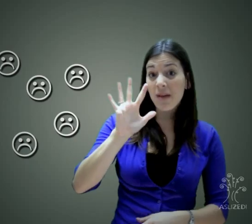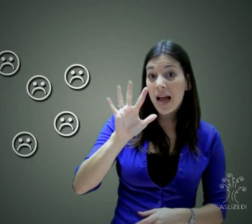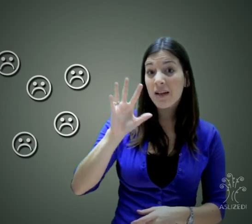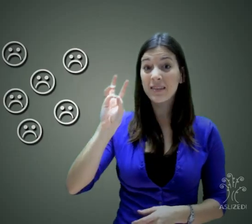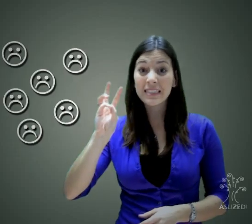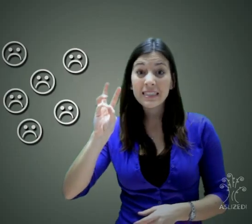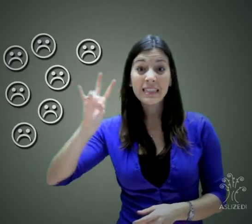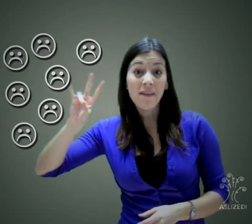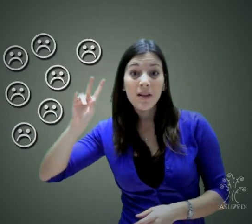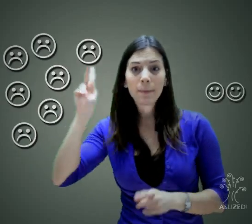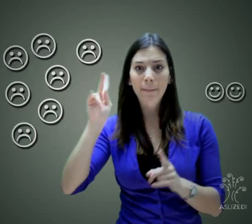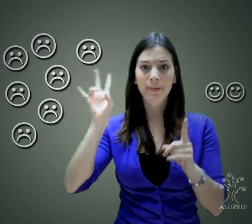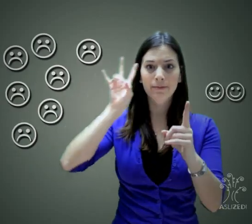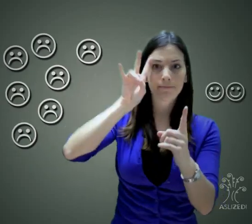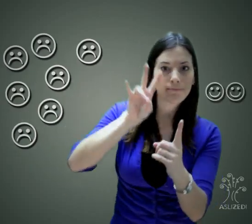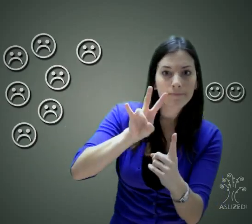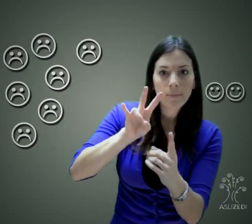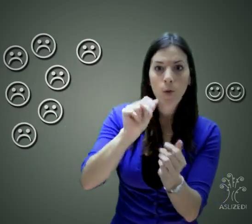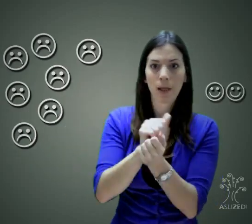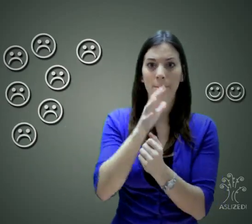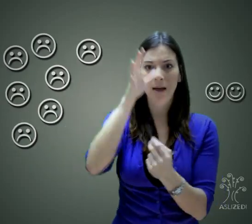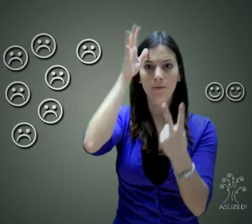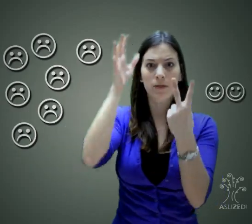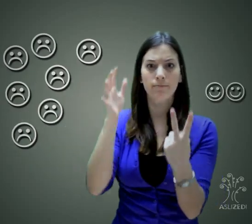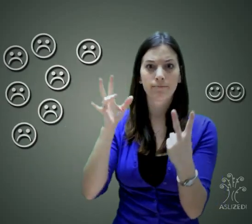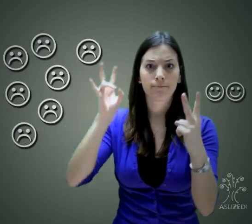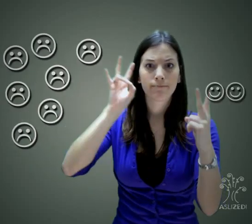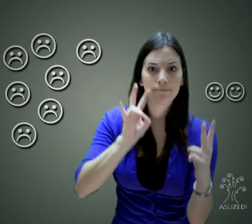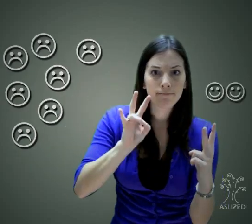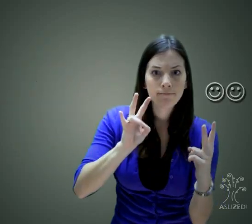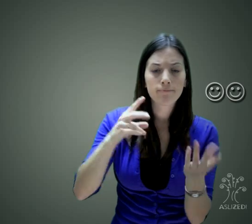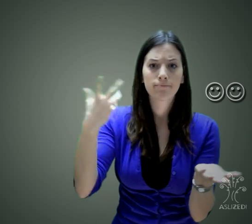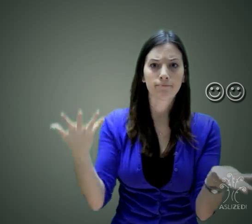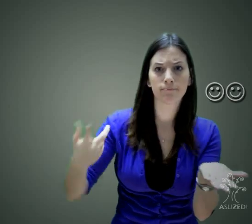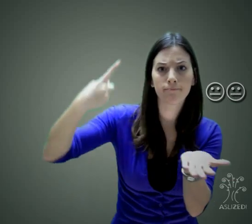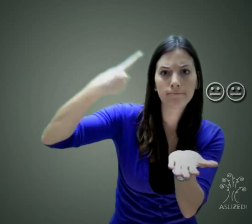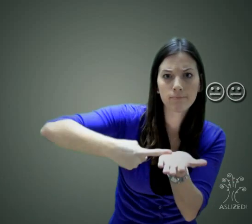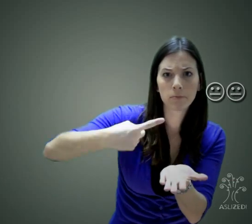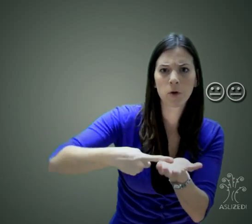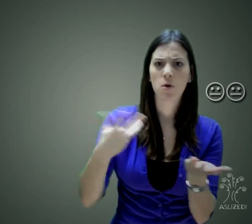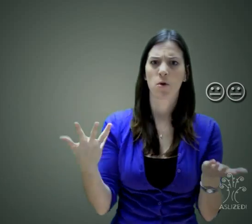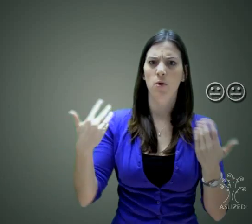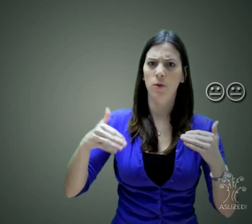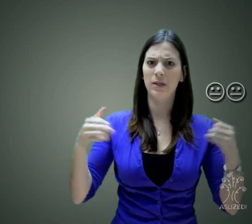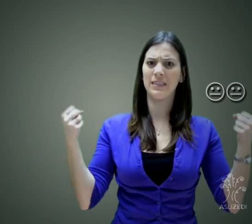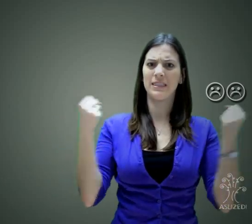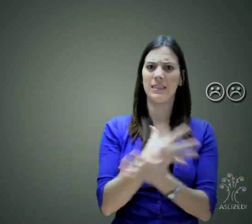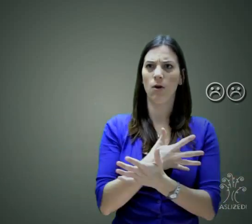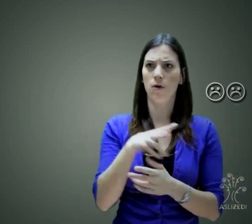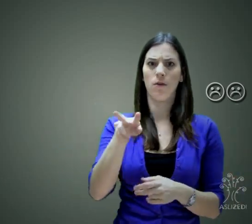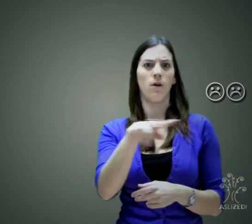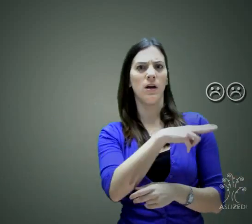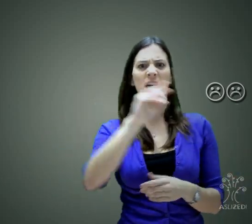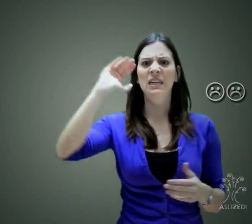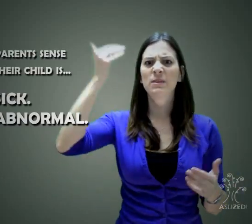Obviously, at this point, the parents are scared because this big power imbalance suggests that something is seriously wrong with their baby.